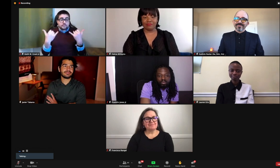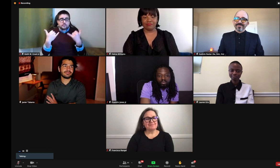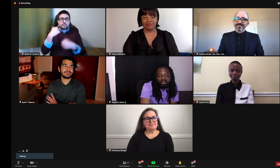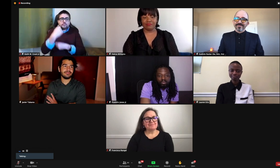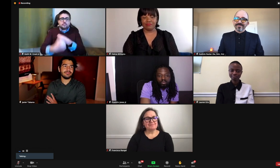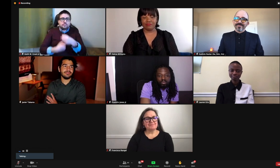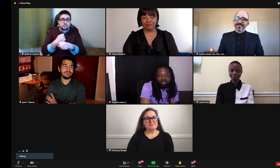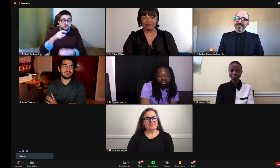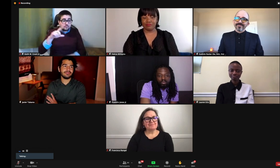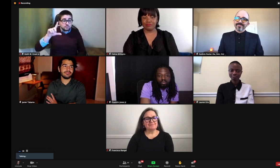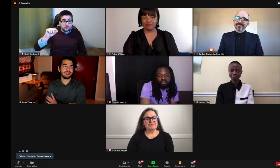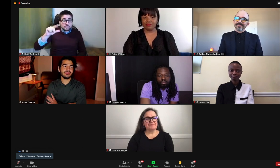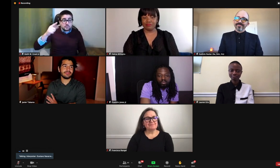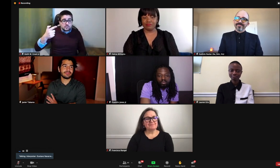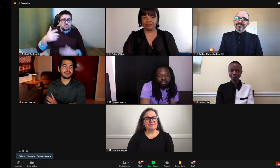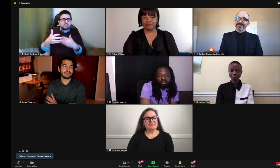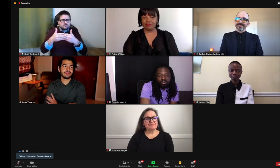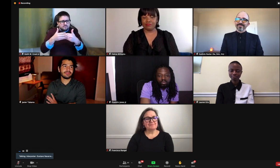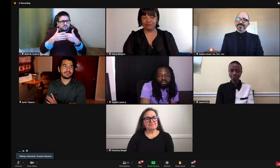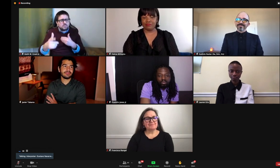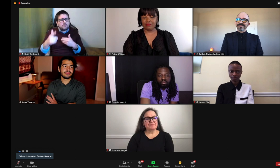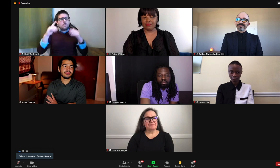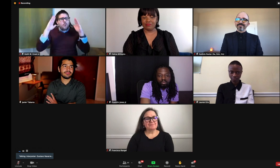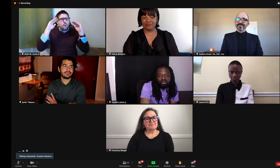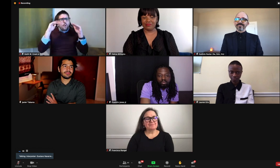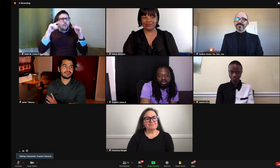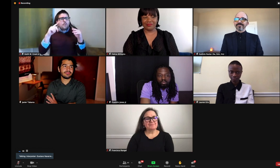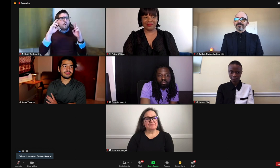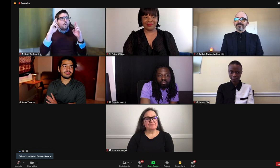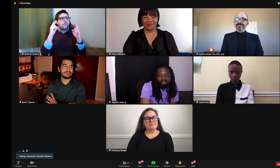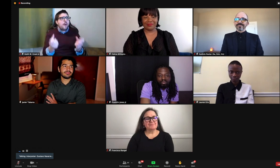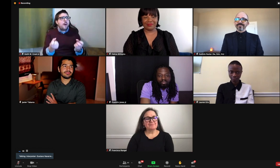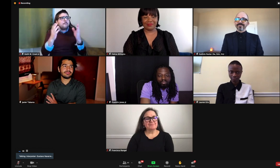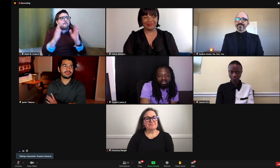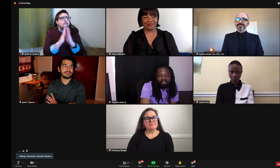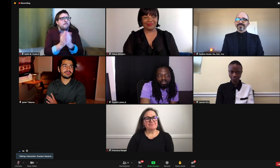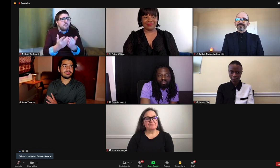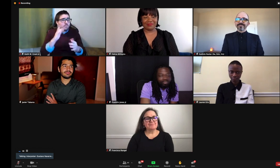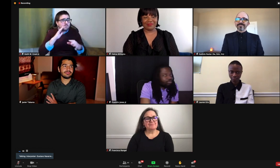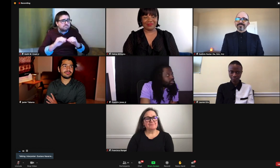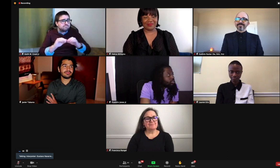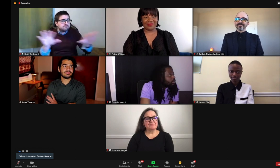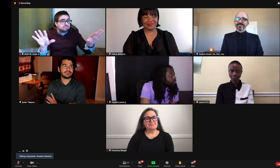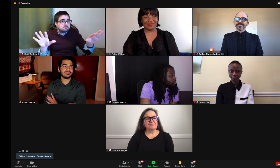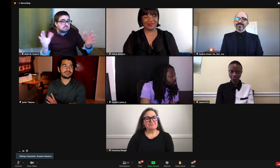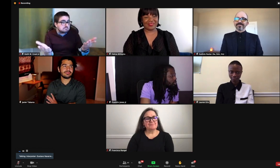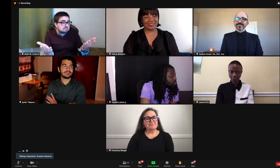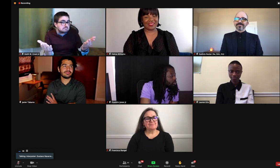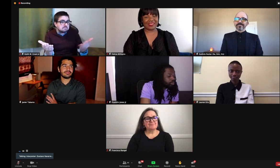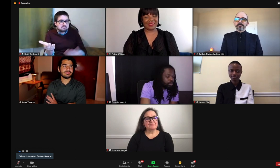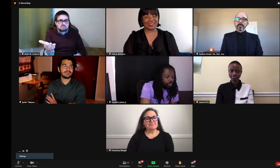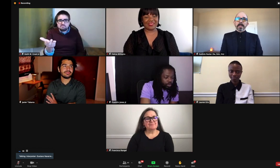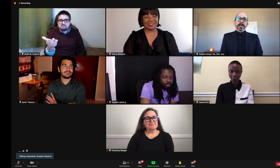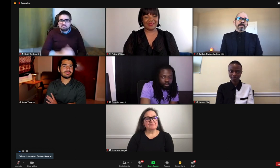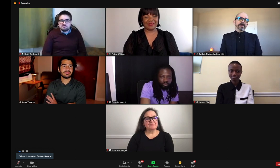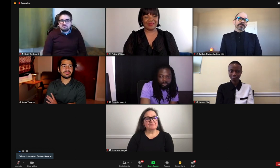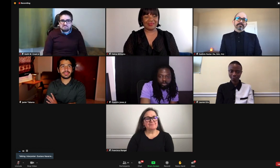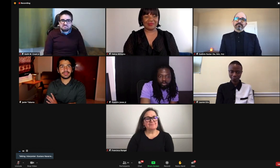So our next question from the audience is, do you know how many books you are planning on making in 2021?